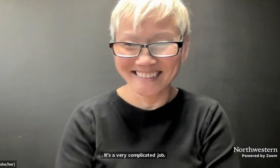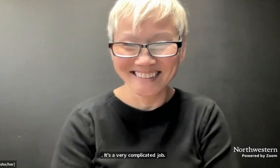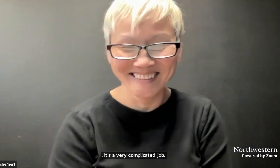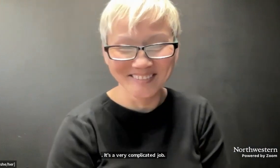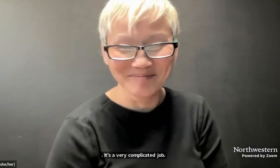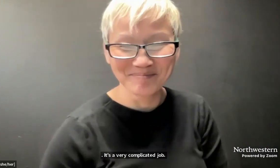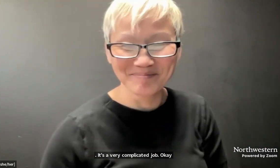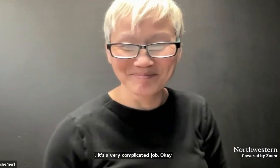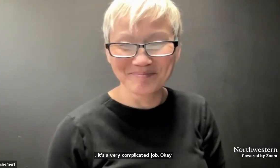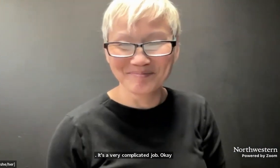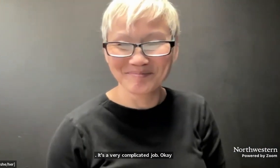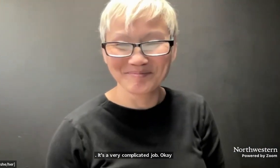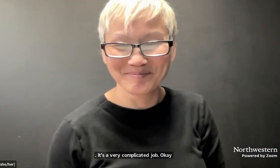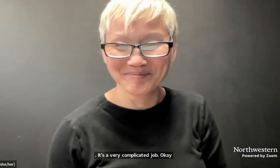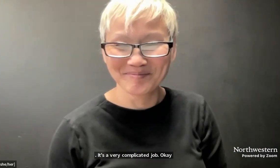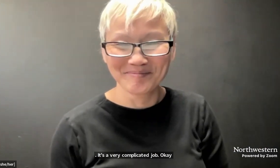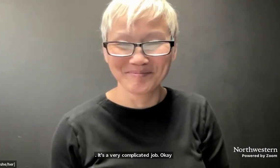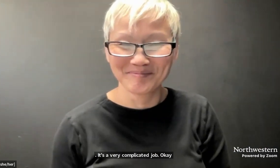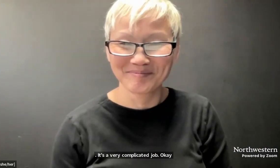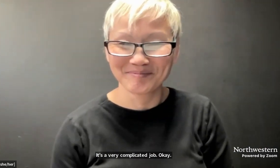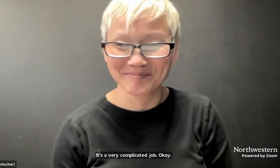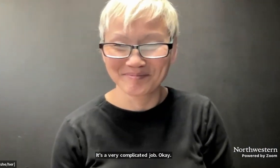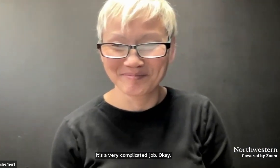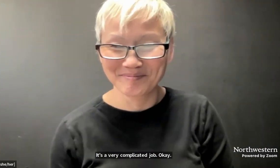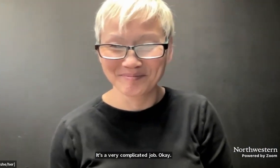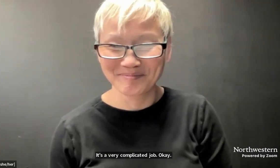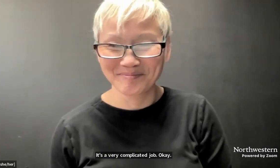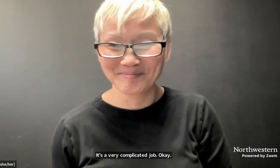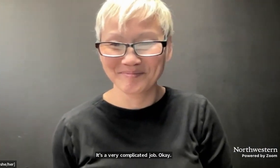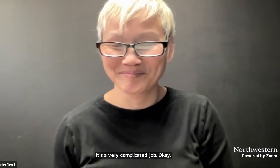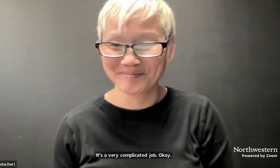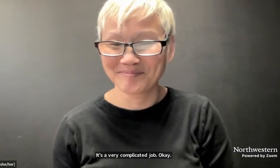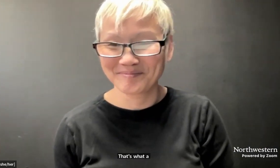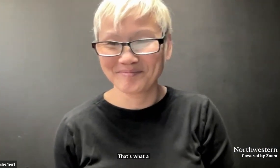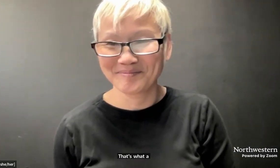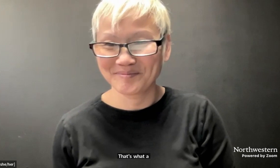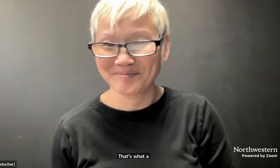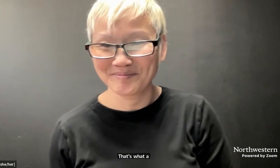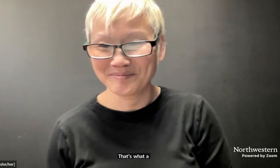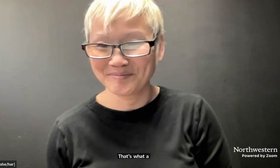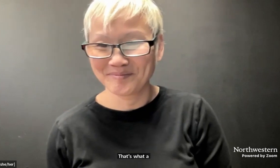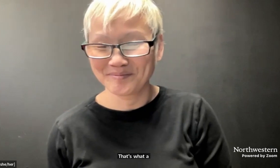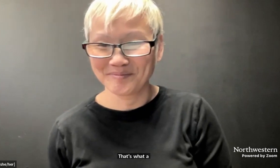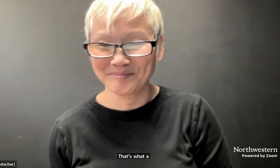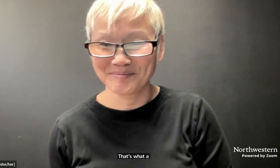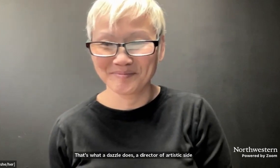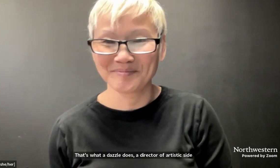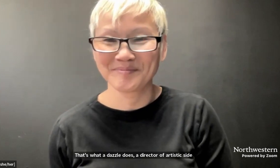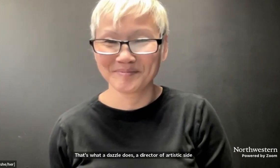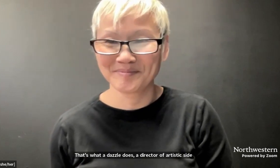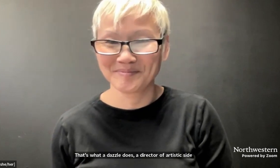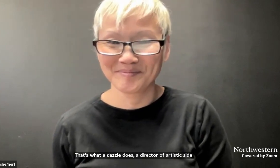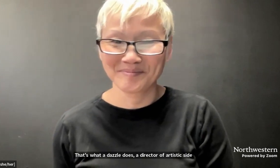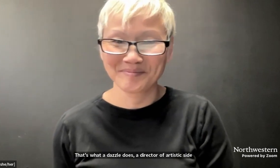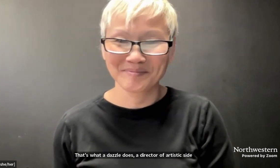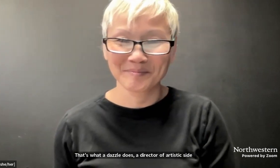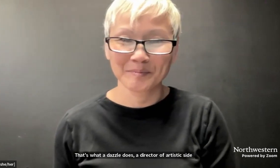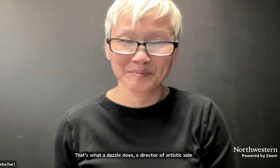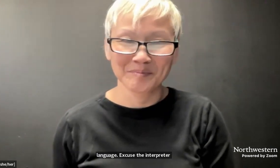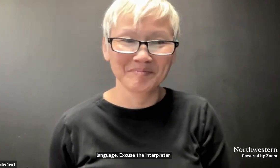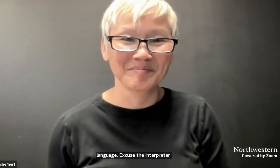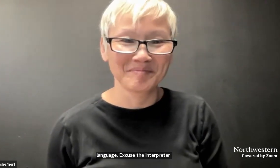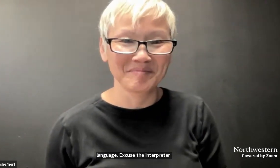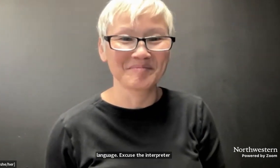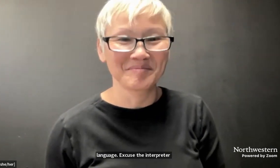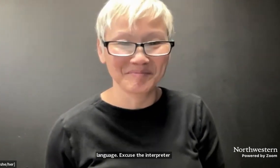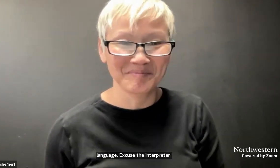So that's what a Dazzle does, a director of artistic sign language. Excuse the interpreter. Thank you. Thank you so much. Thank you for answering that.